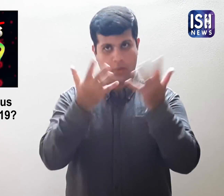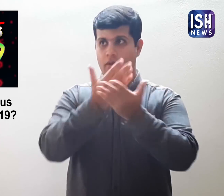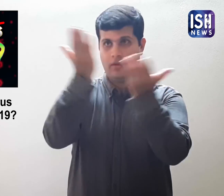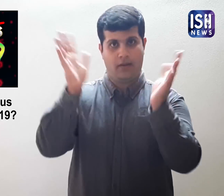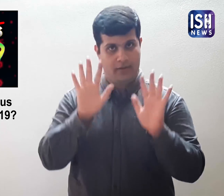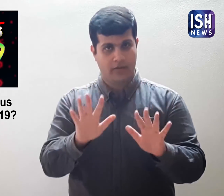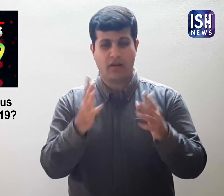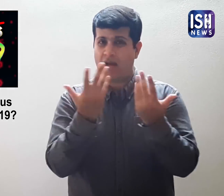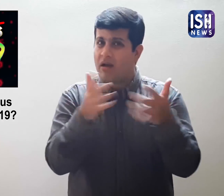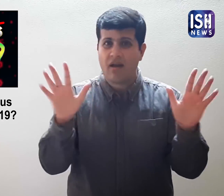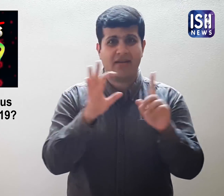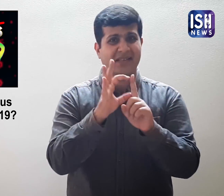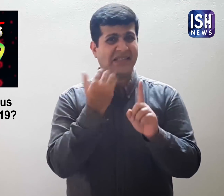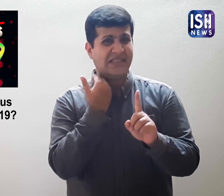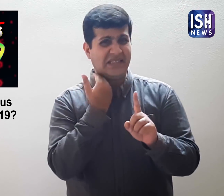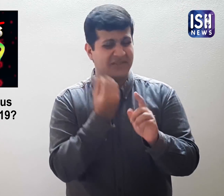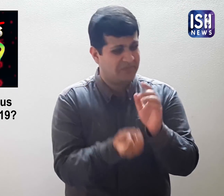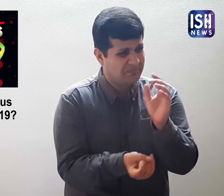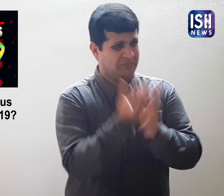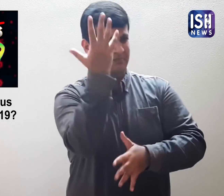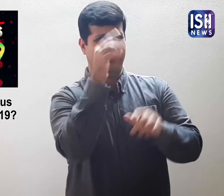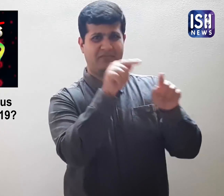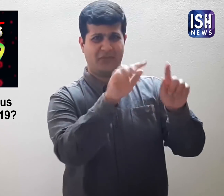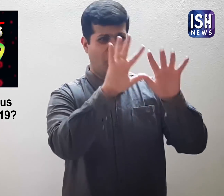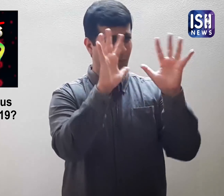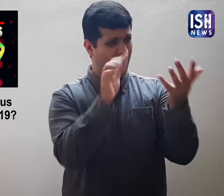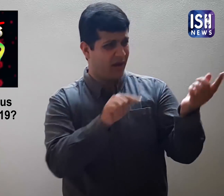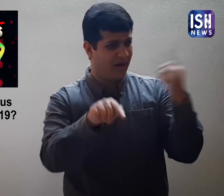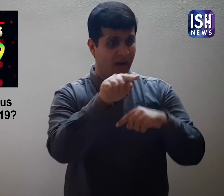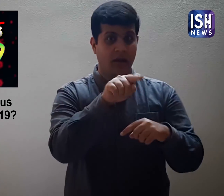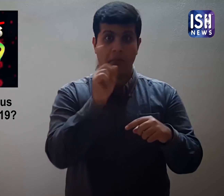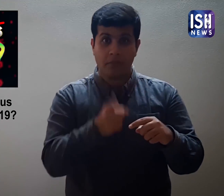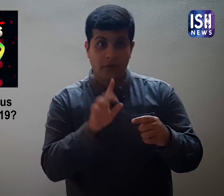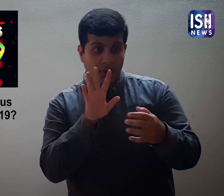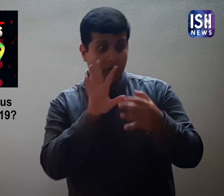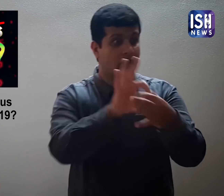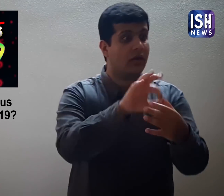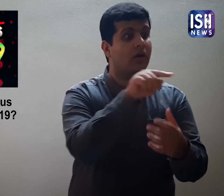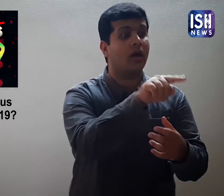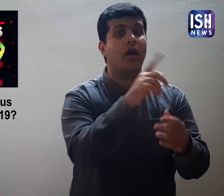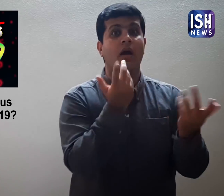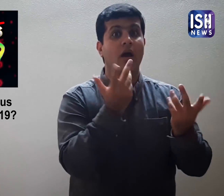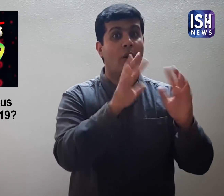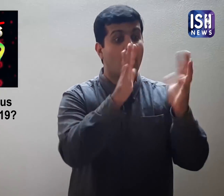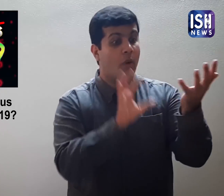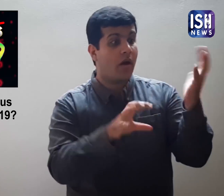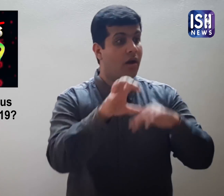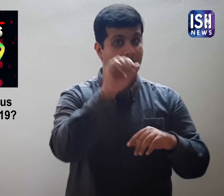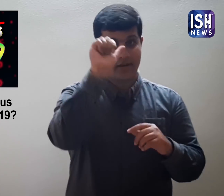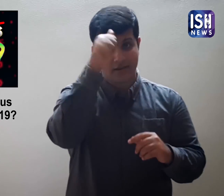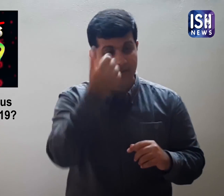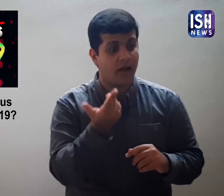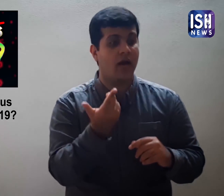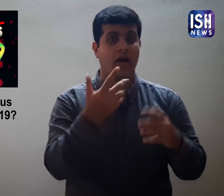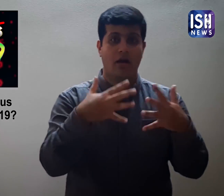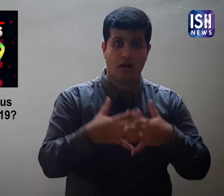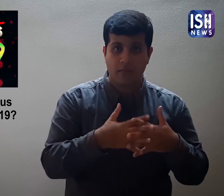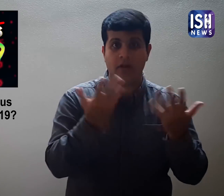when a new disease emerges, it cannot be named after any place such as India, China, USA,